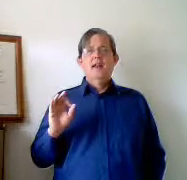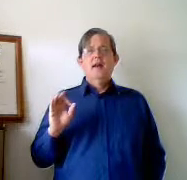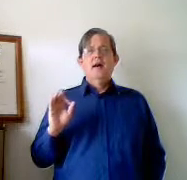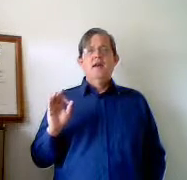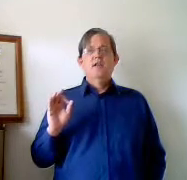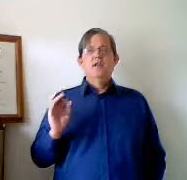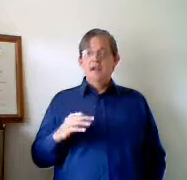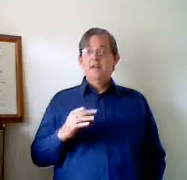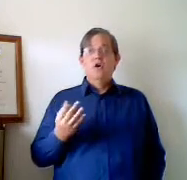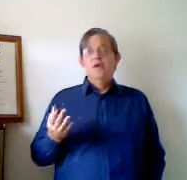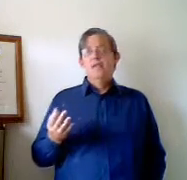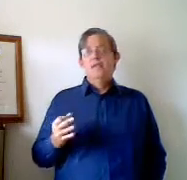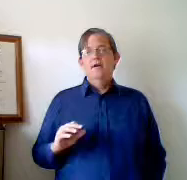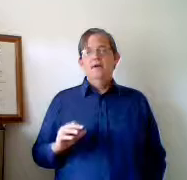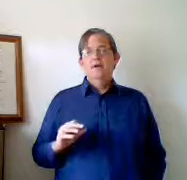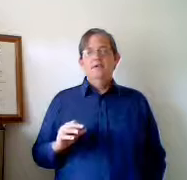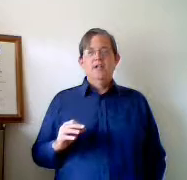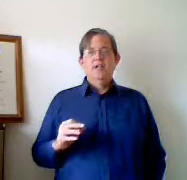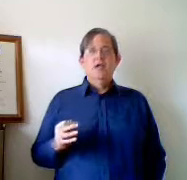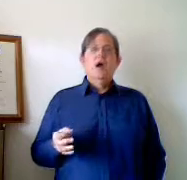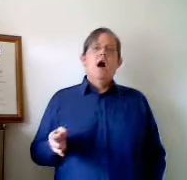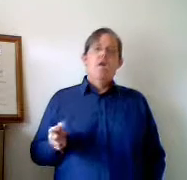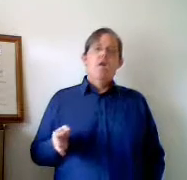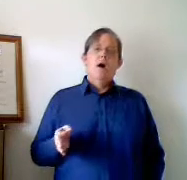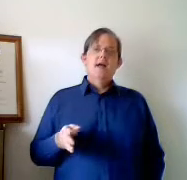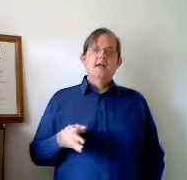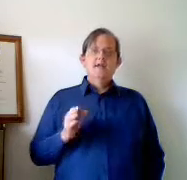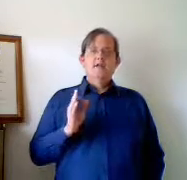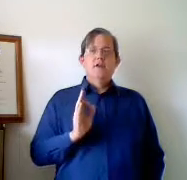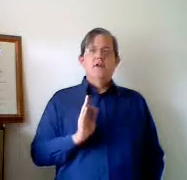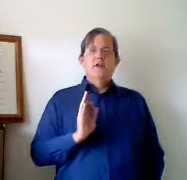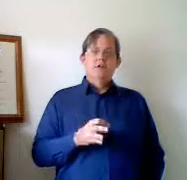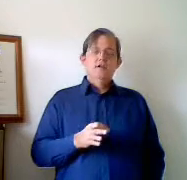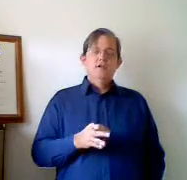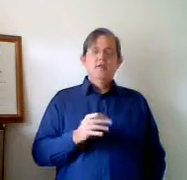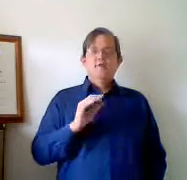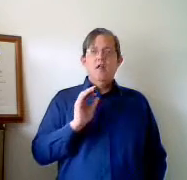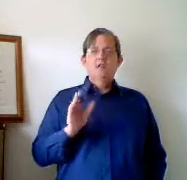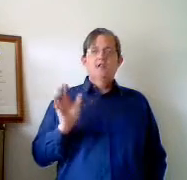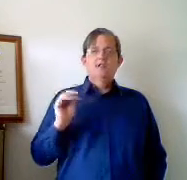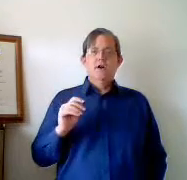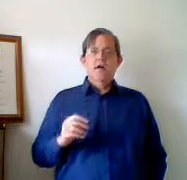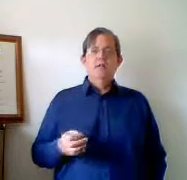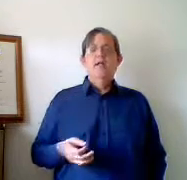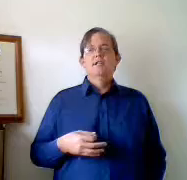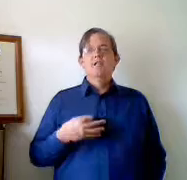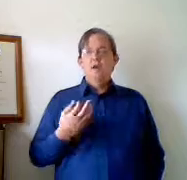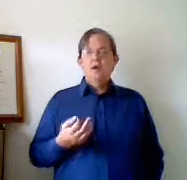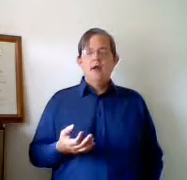you need to call me the first name. Otherwise, if I have given you my first name followed by a surname, it quite all